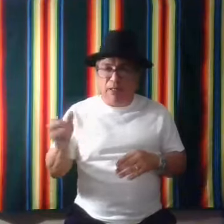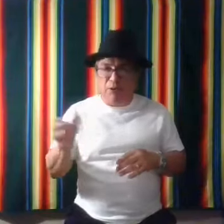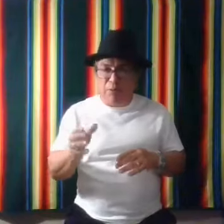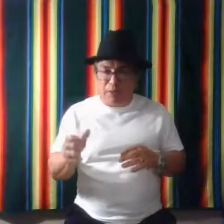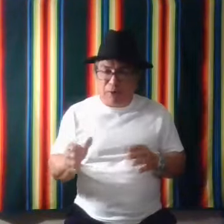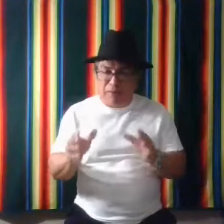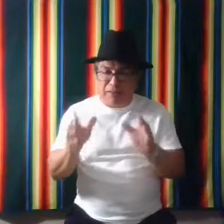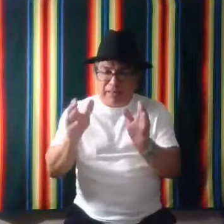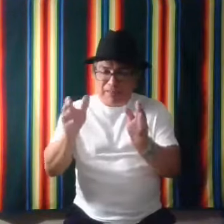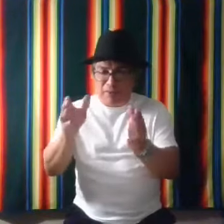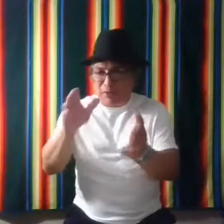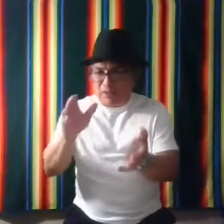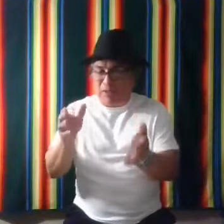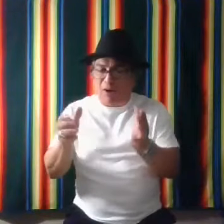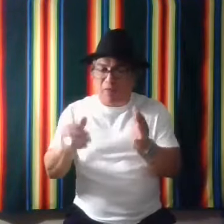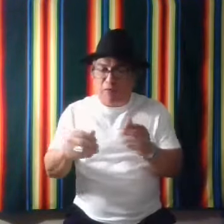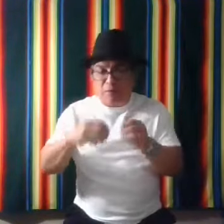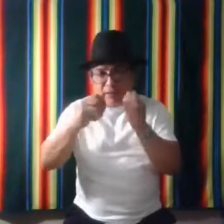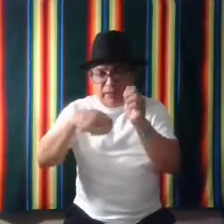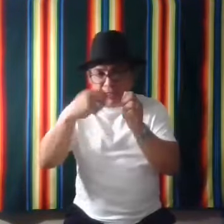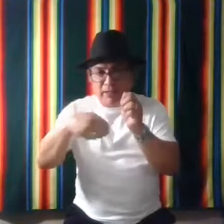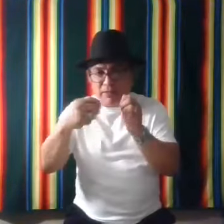I enjoy my coffee. So coffee would be this.